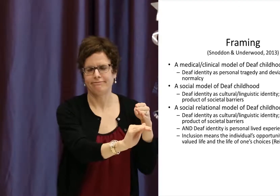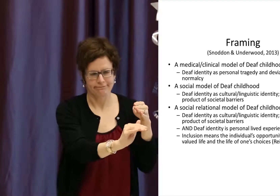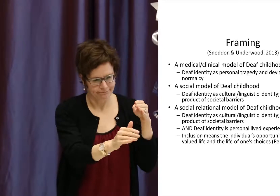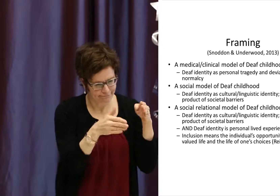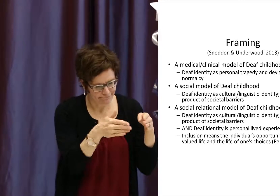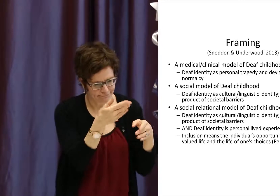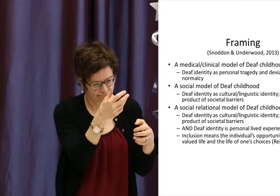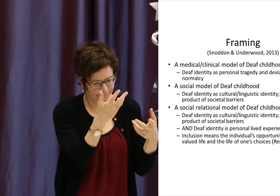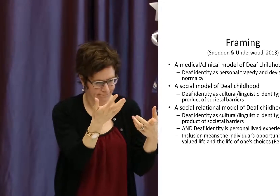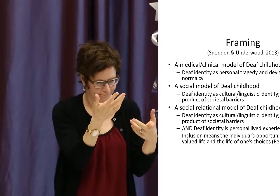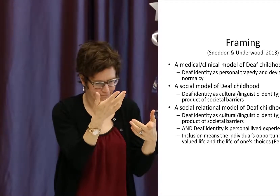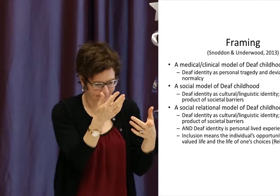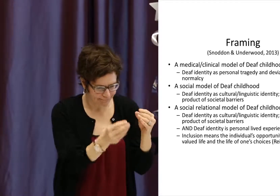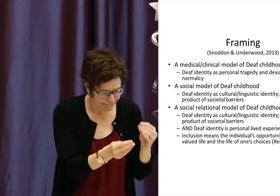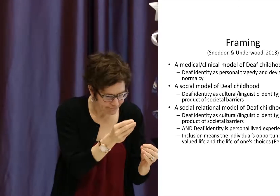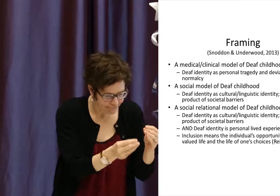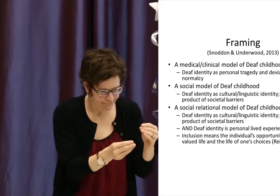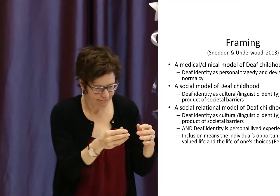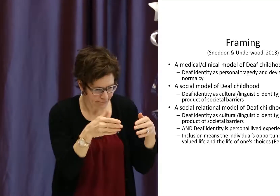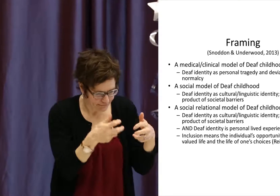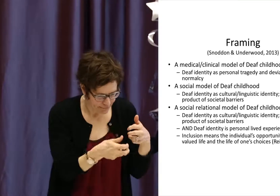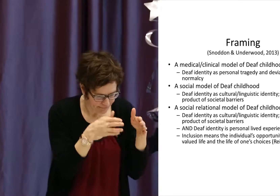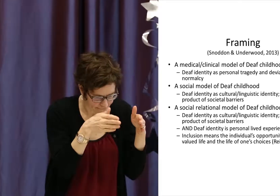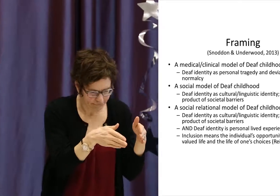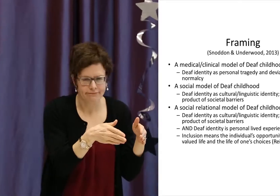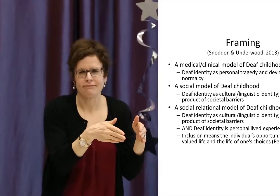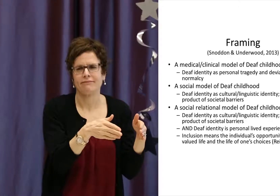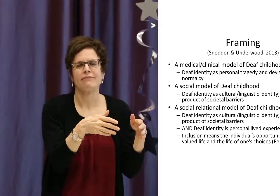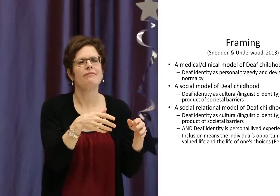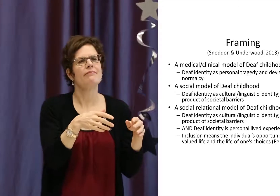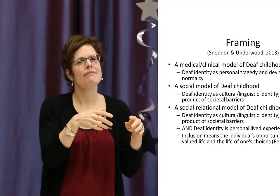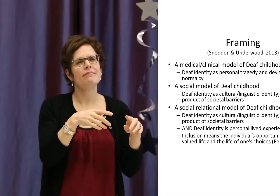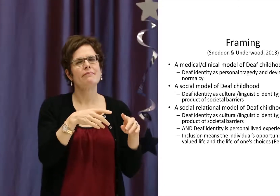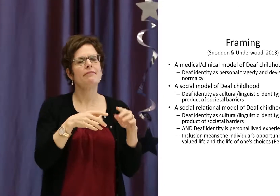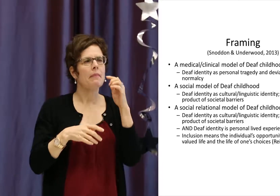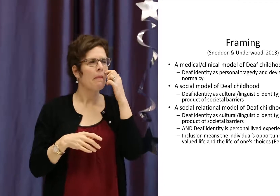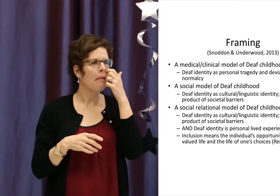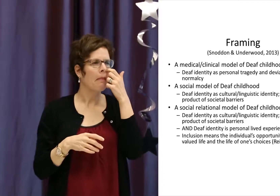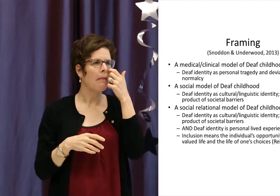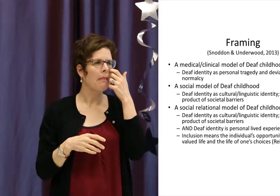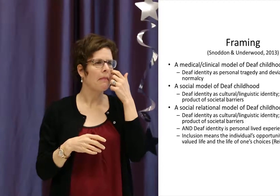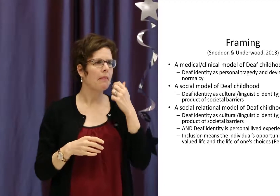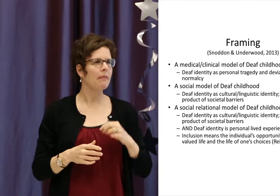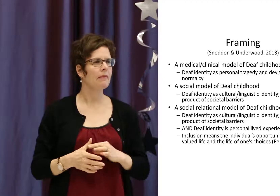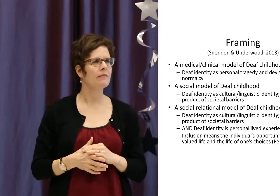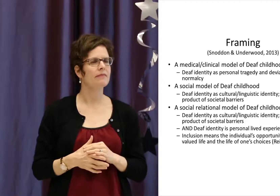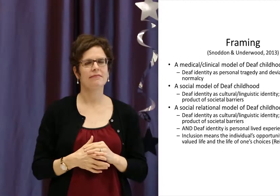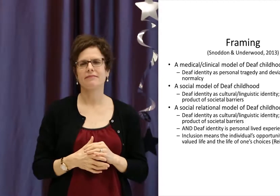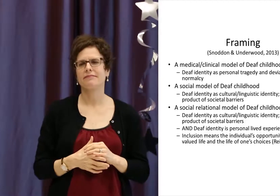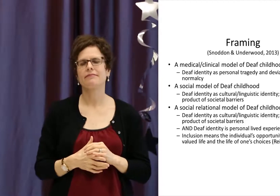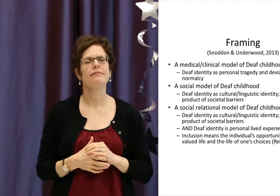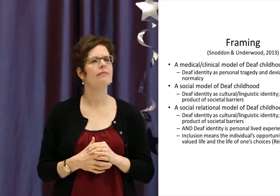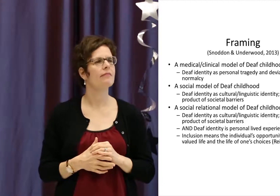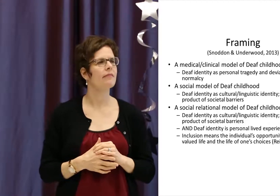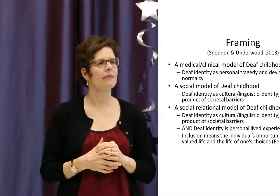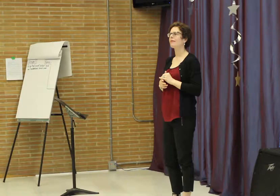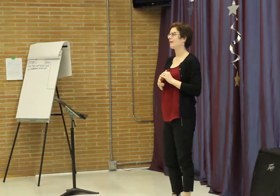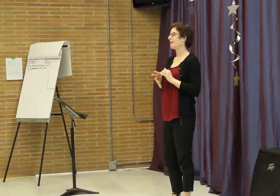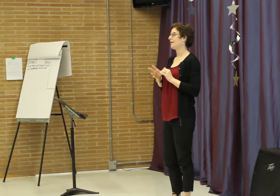as lacking in some regard. So the medical model views the child as the one that needs to be fixed, one that needs to